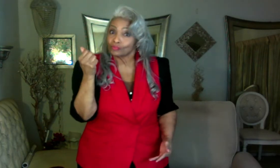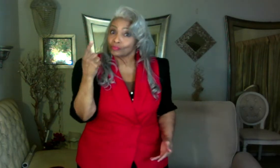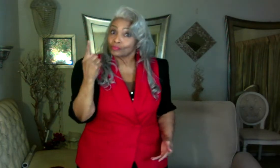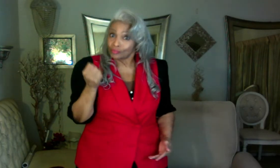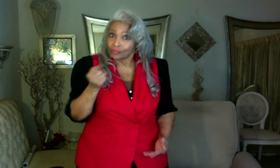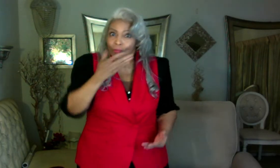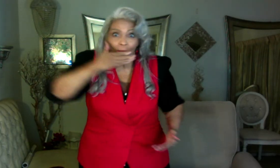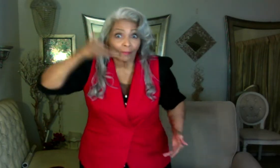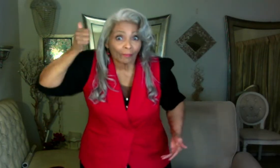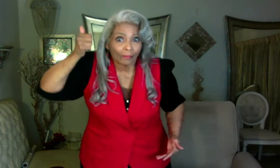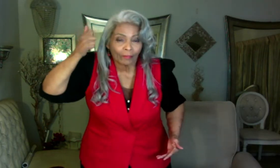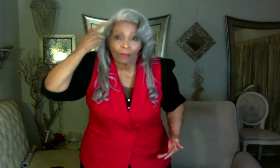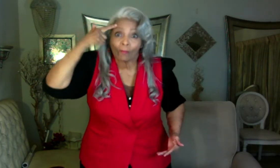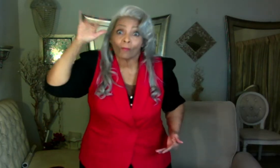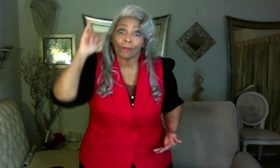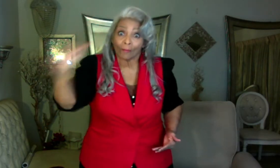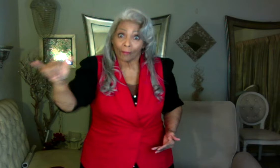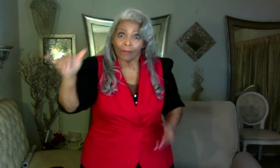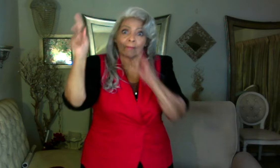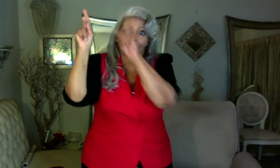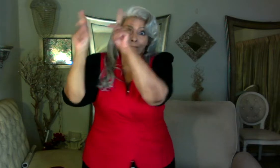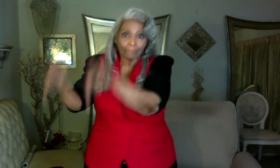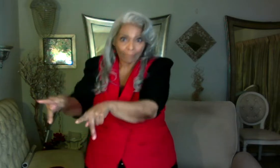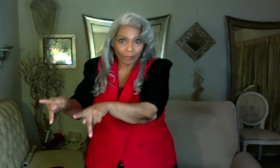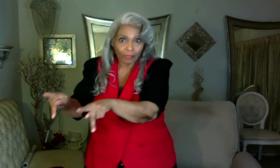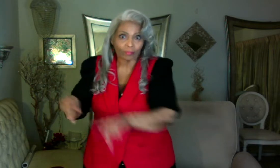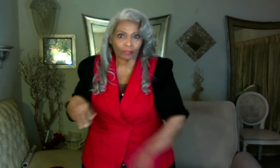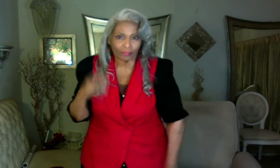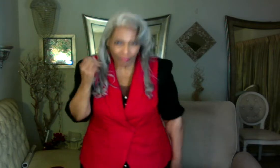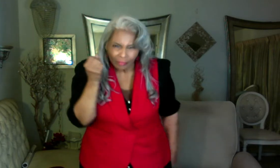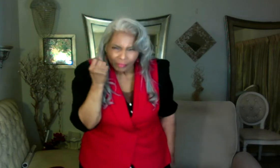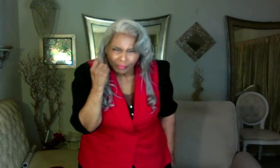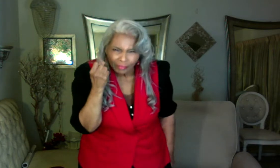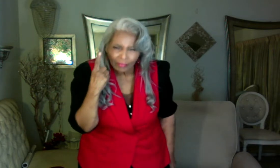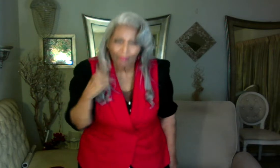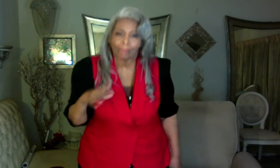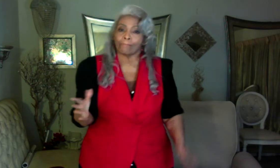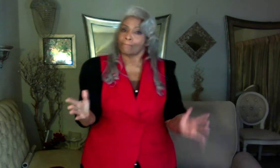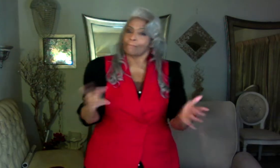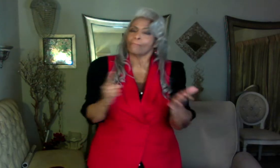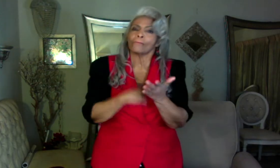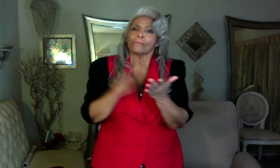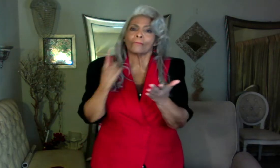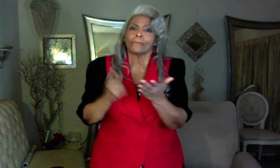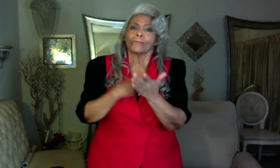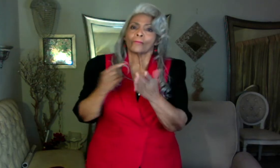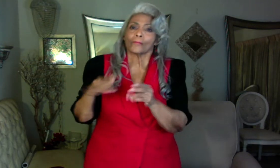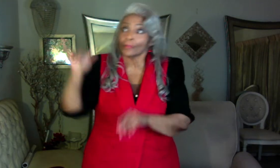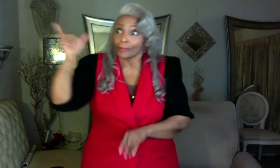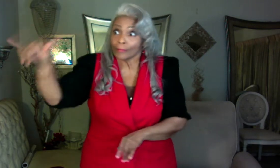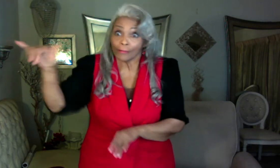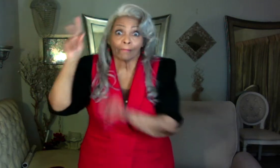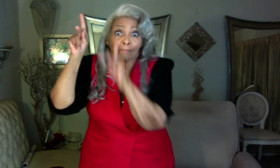best. For that person. You understand? Okay. Sometimes people